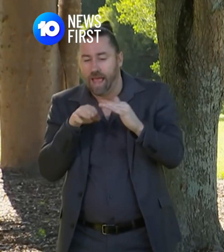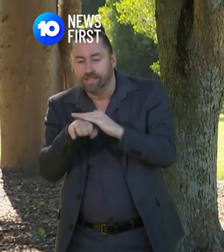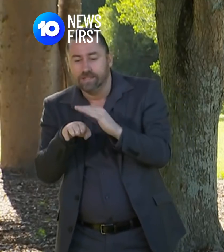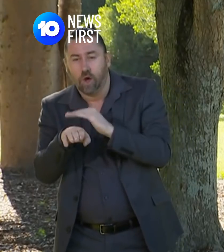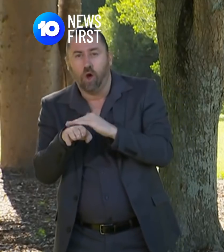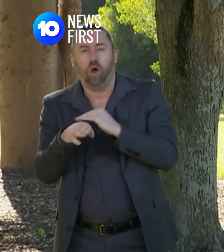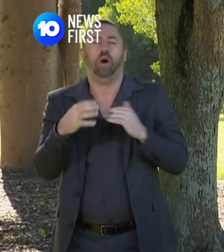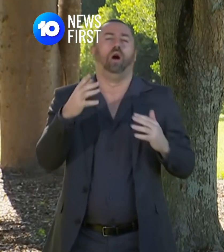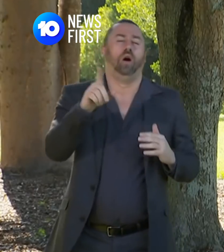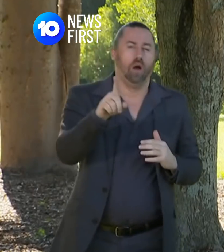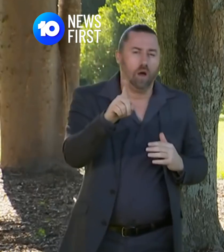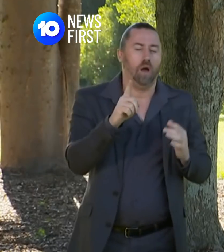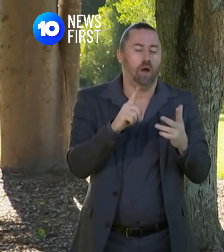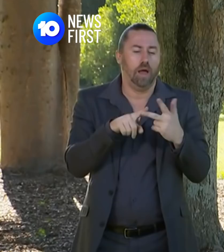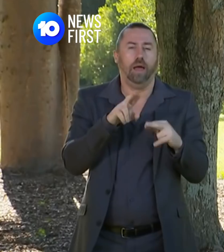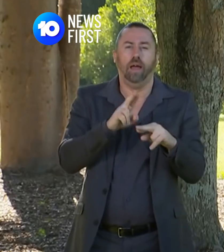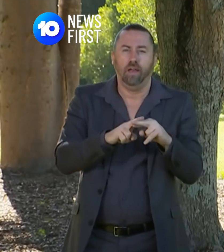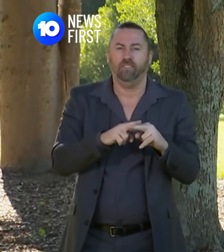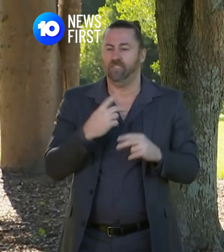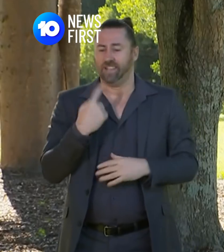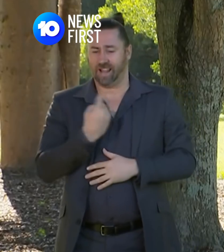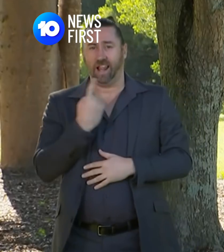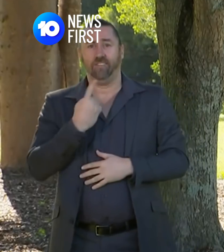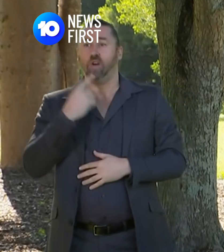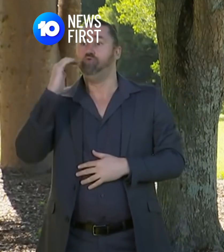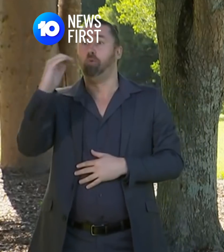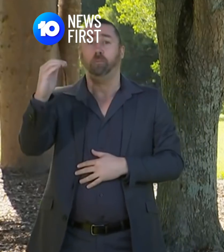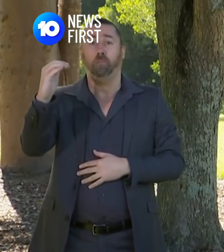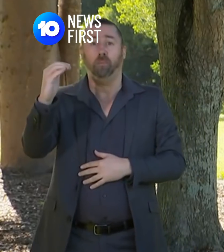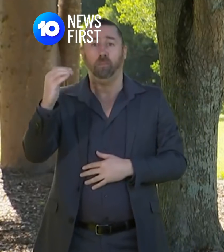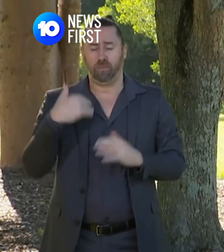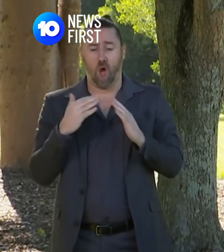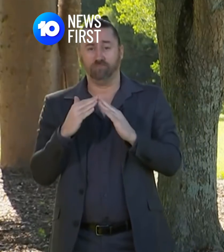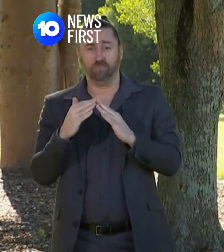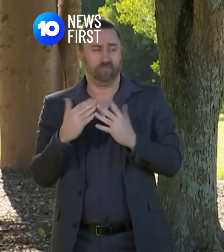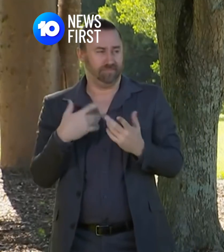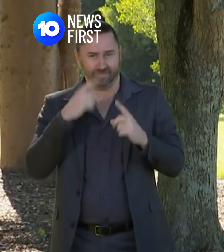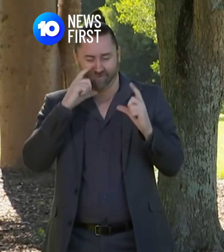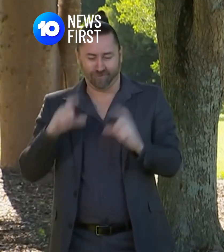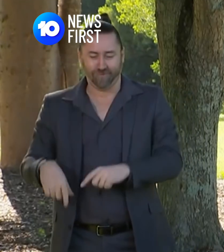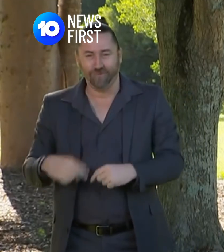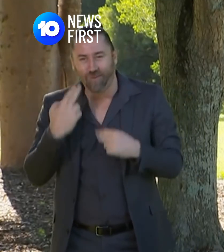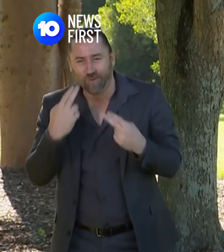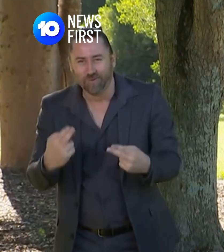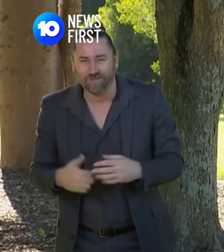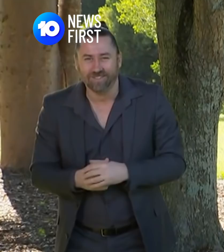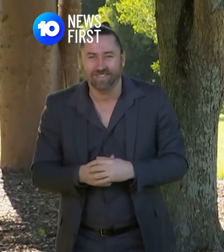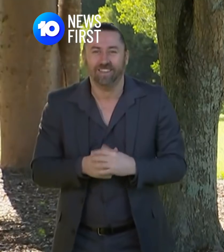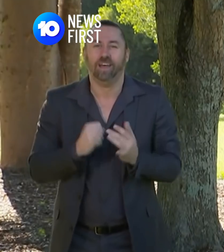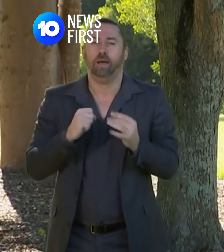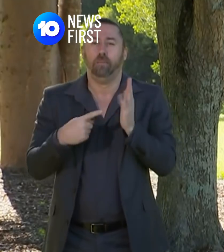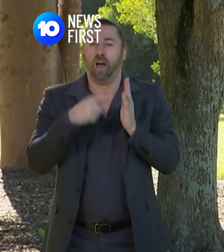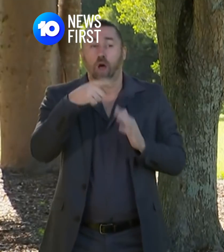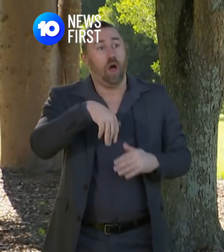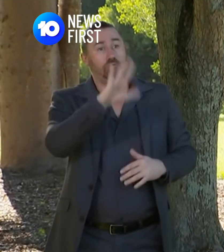unless you're in a single room by yourself of course not in your own home but if you're elsewhere